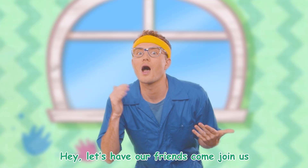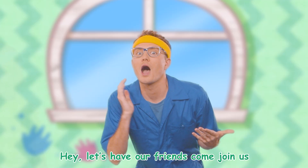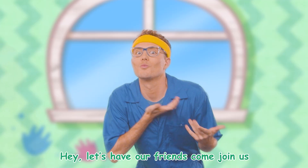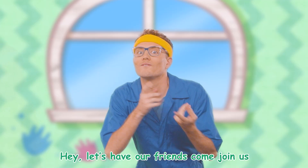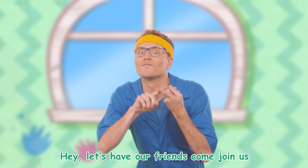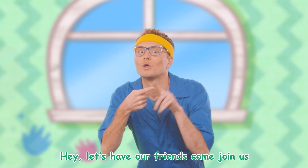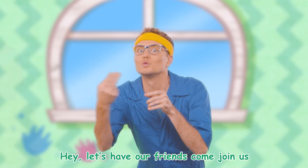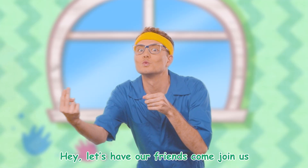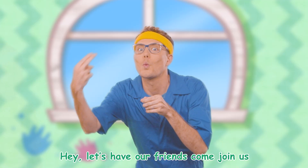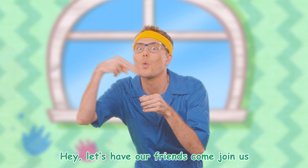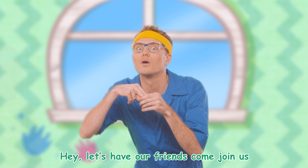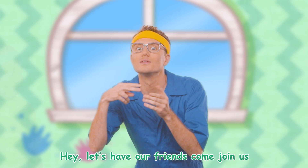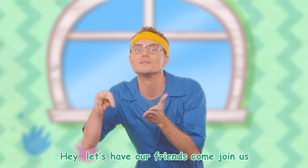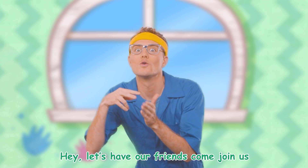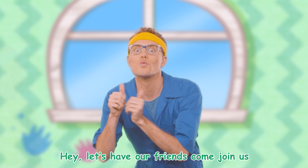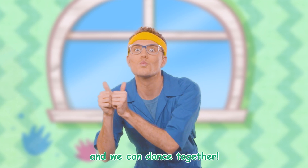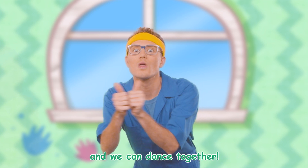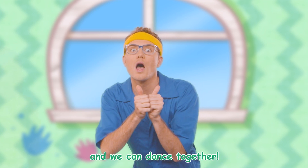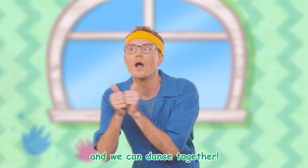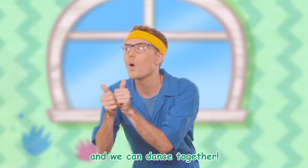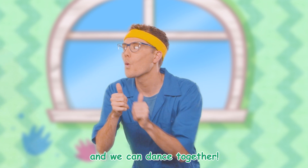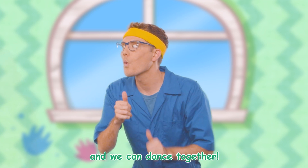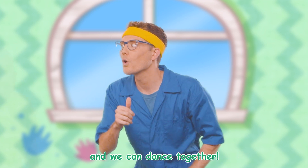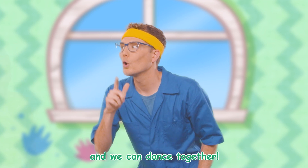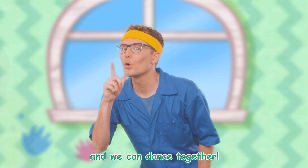let's have our friends come join us and we can dance together.